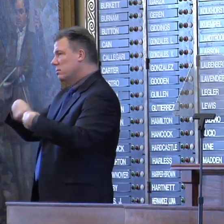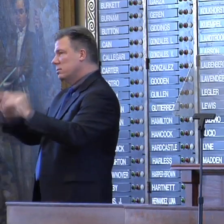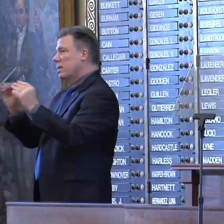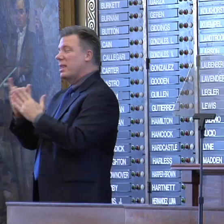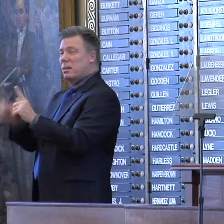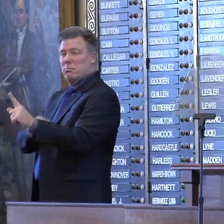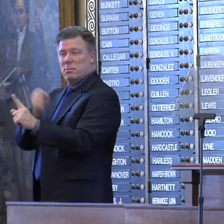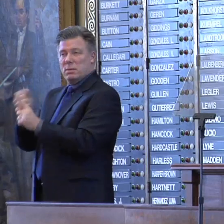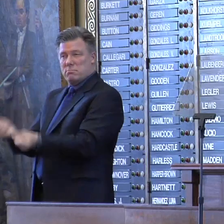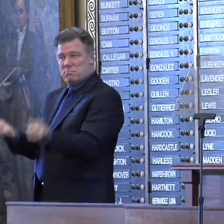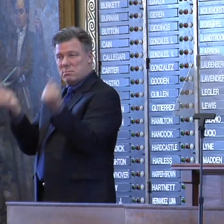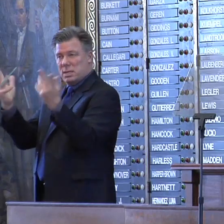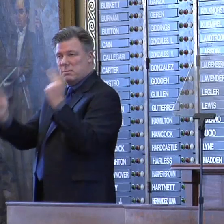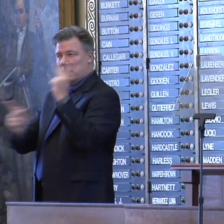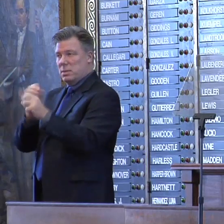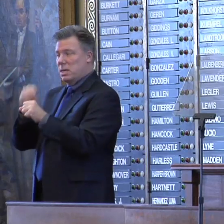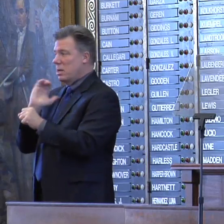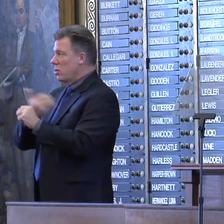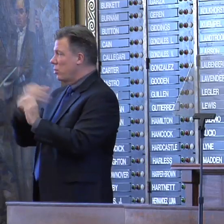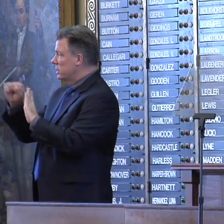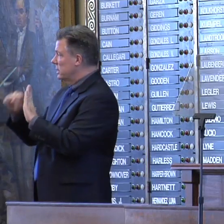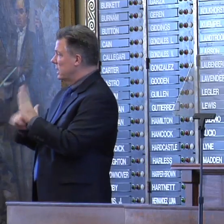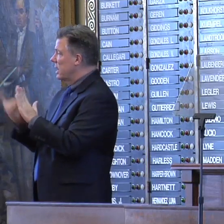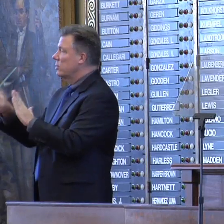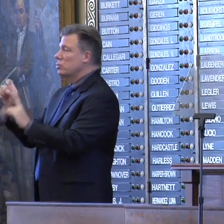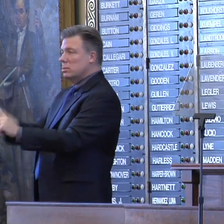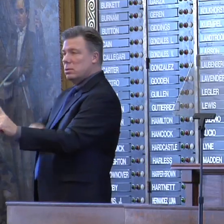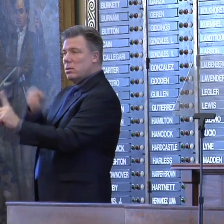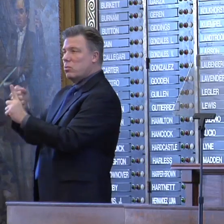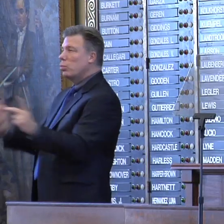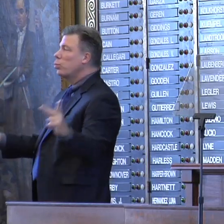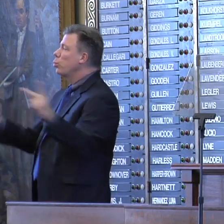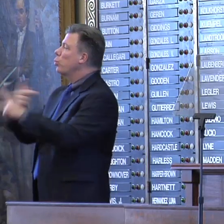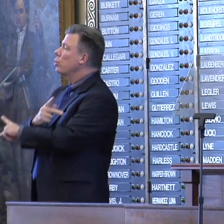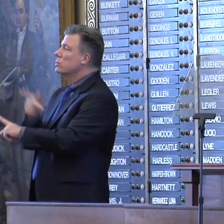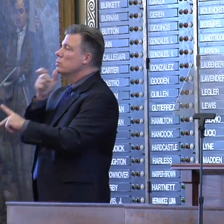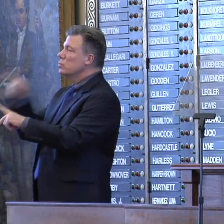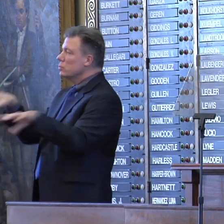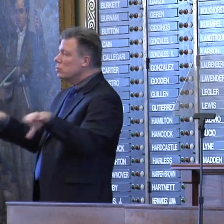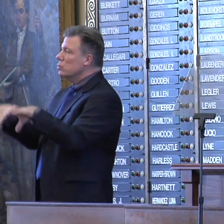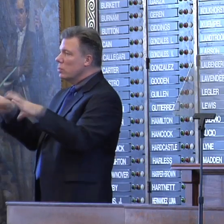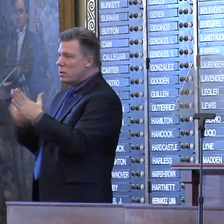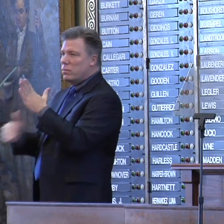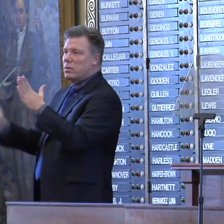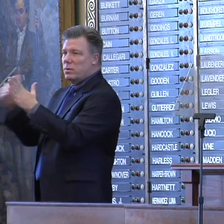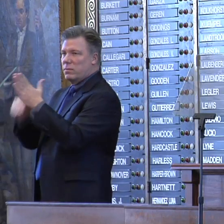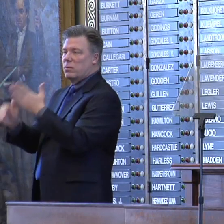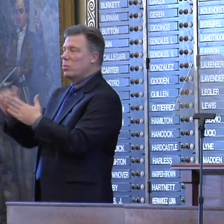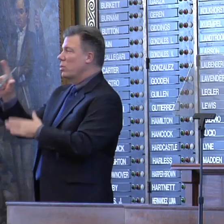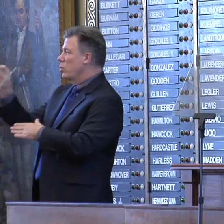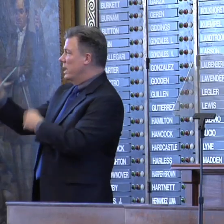It's time to target the worst offenders with a 25-year minimum sentence for first conviction for